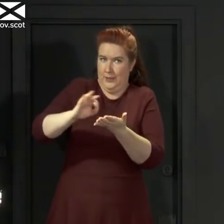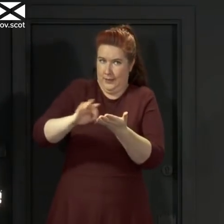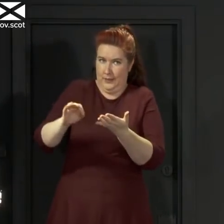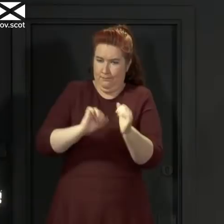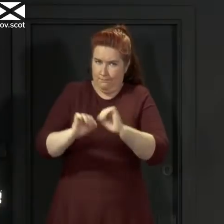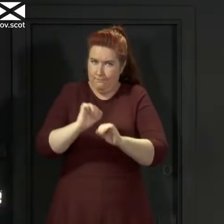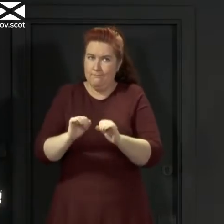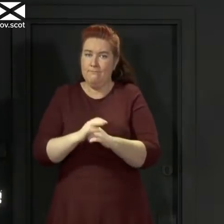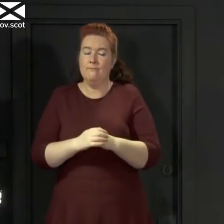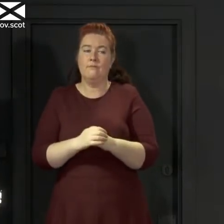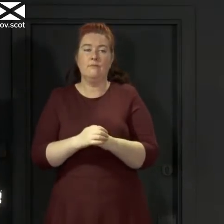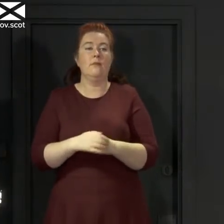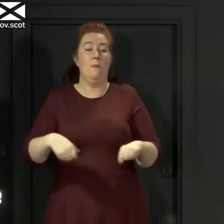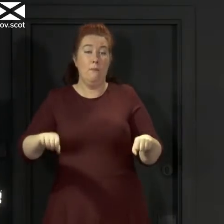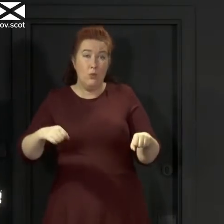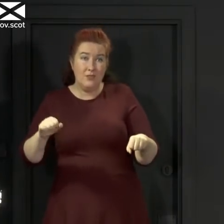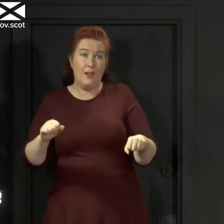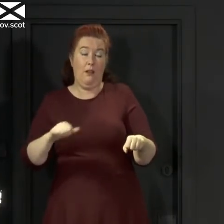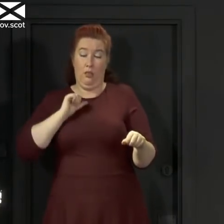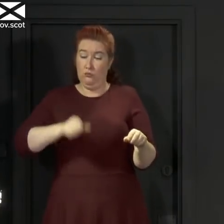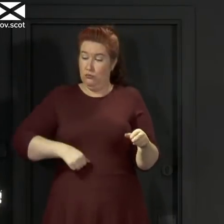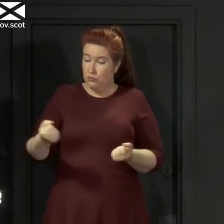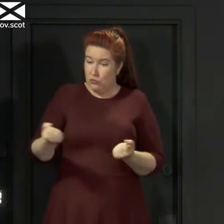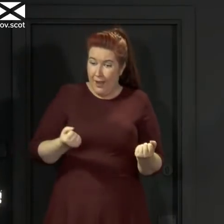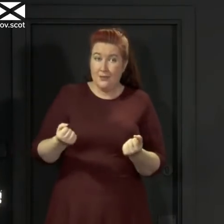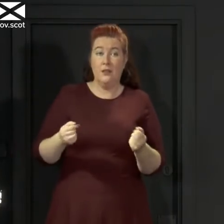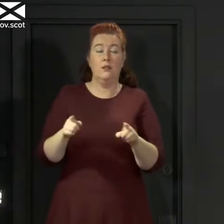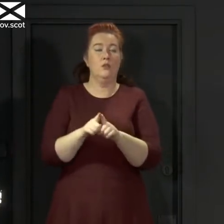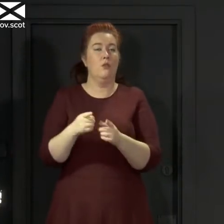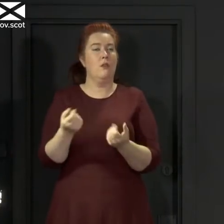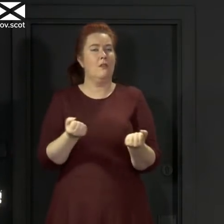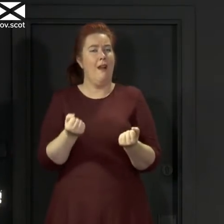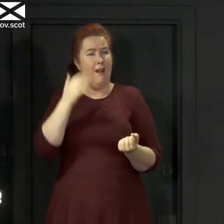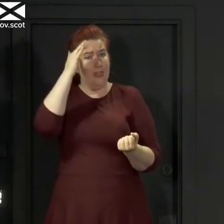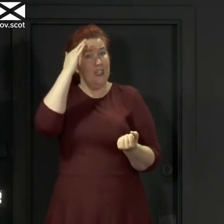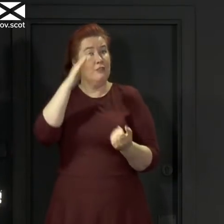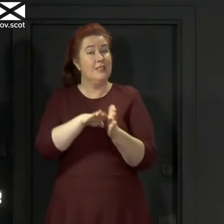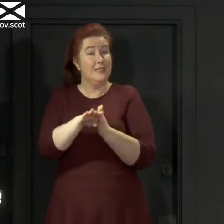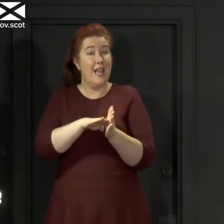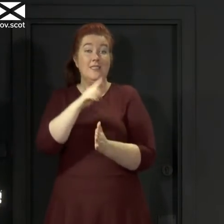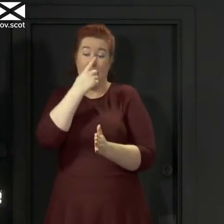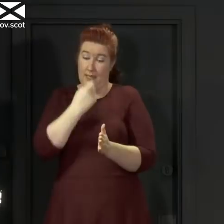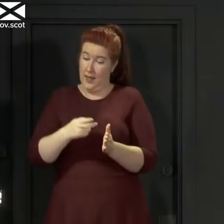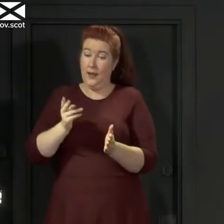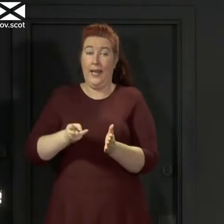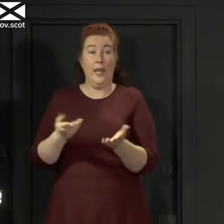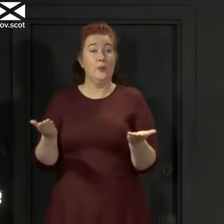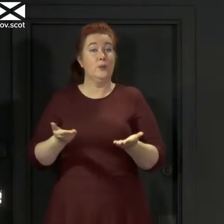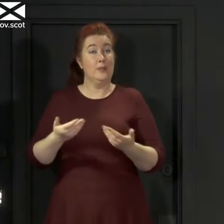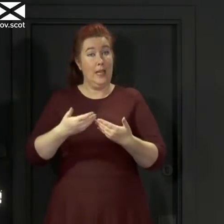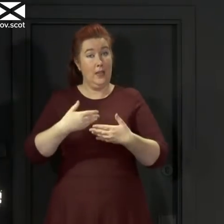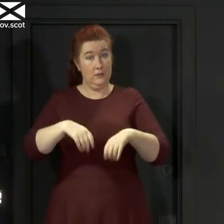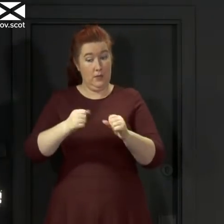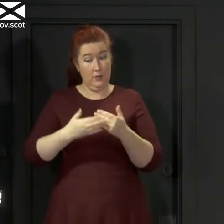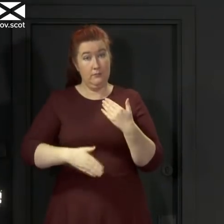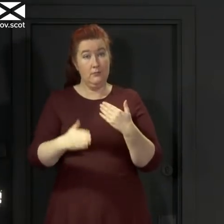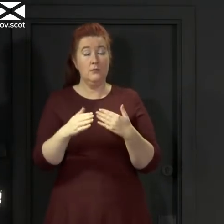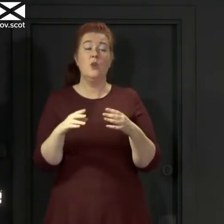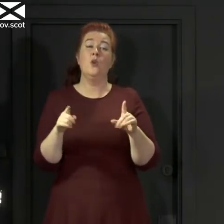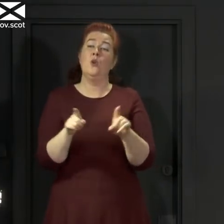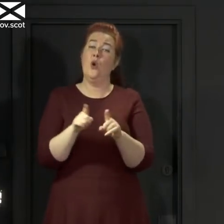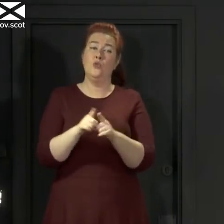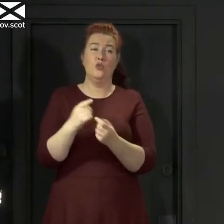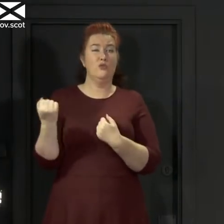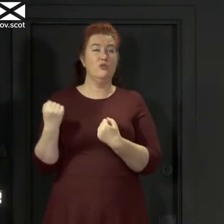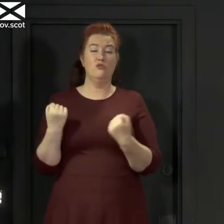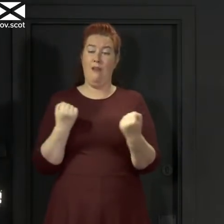instruction, tractor driving instruction and car theory tests can also resume from today. And finally, drive-in live events such as